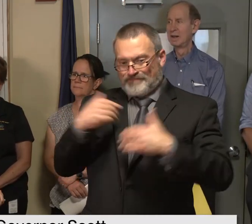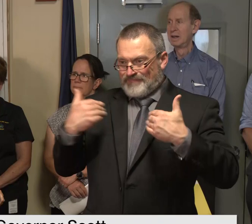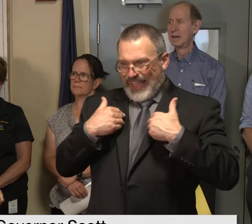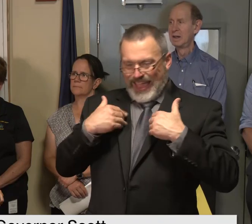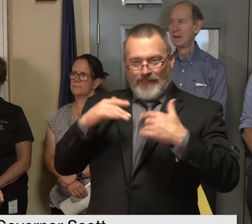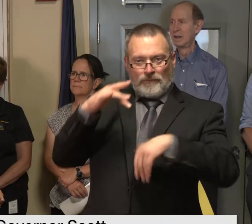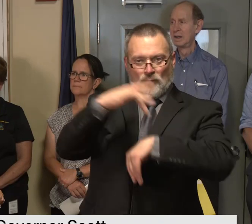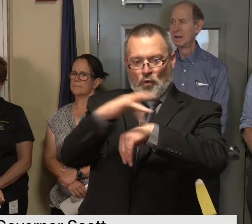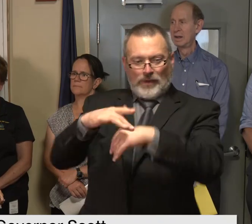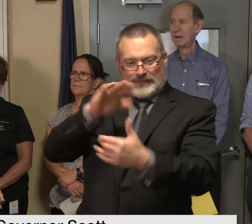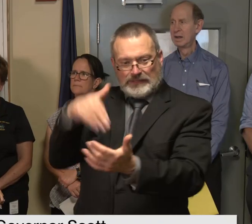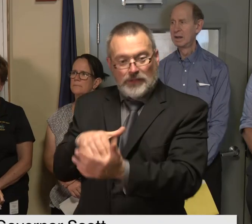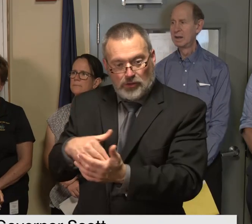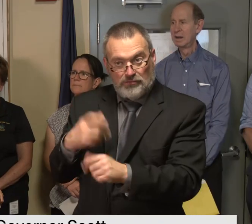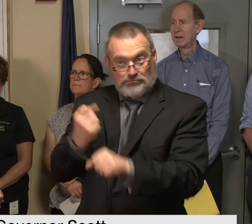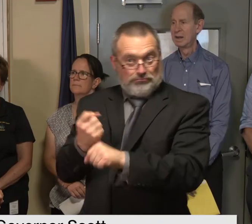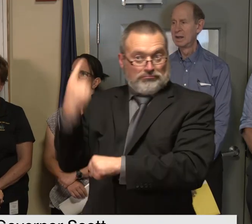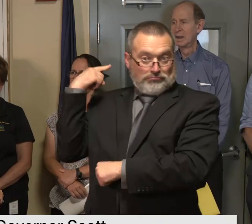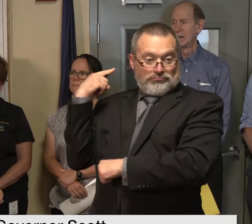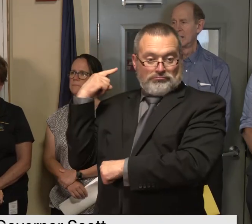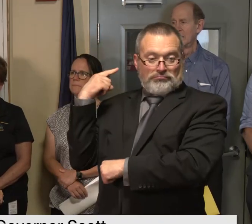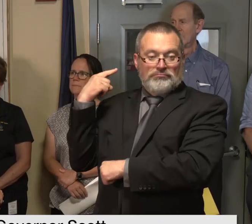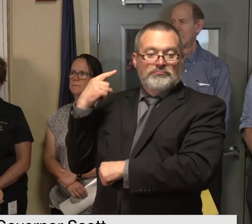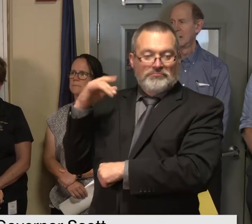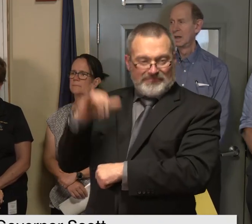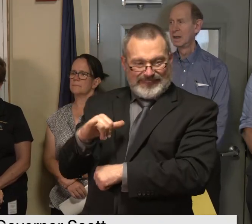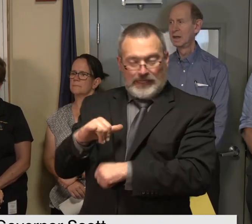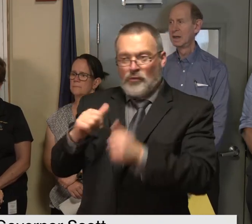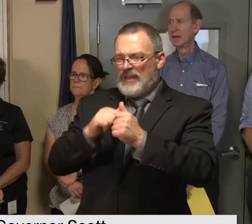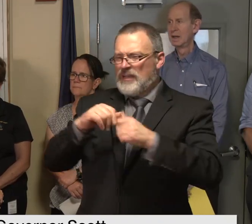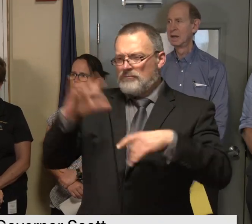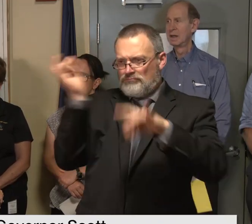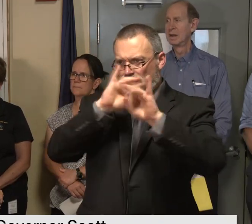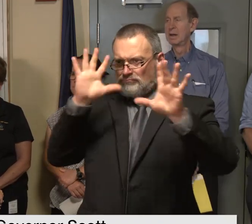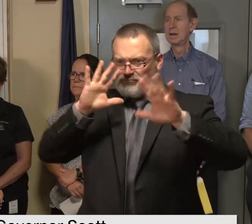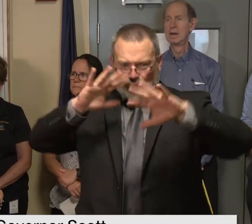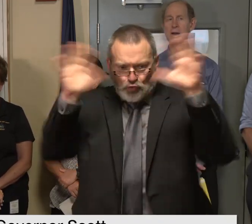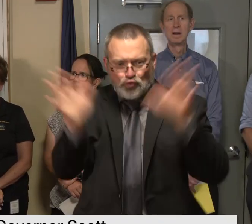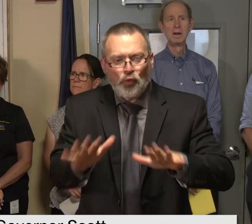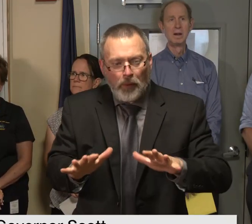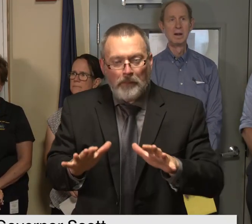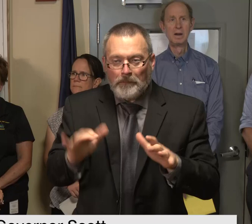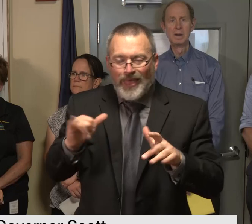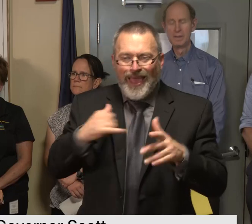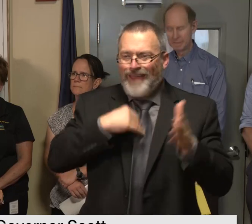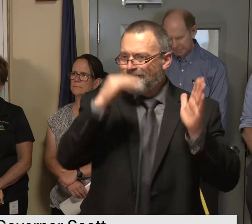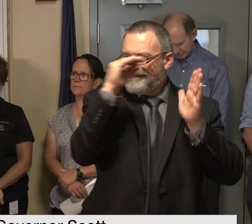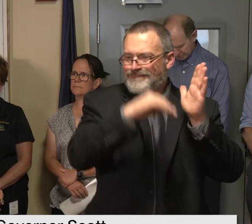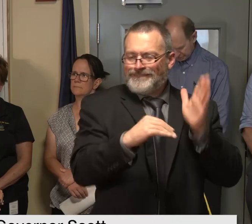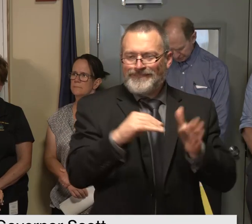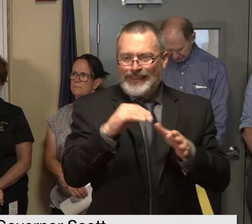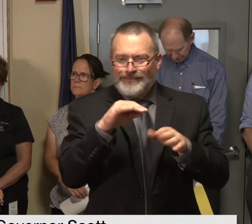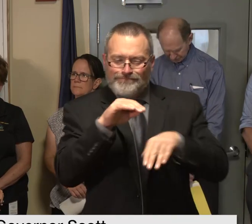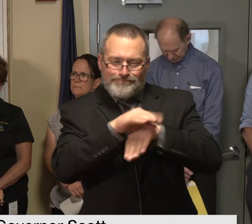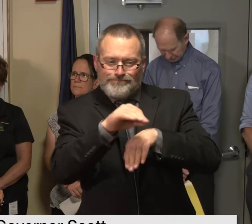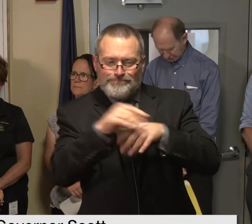last year's flooding it's called the severe storm uh resource guide so it's on uh www